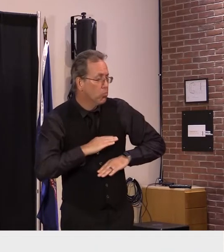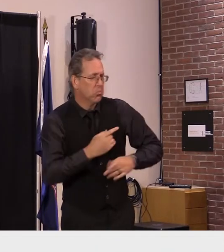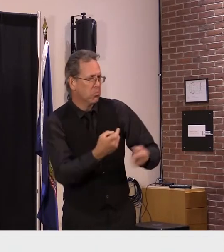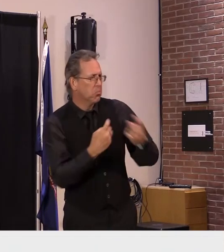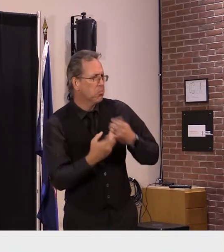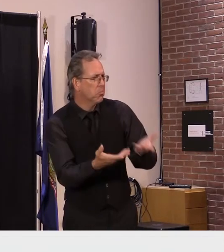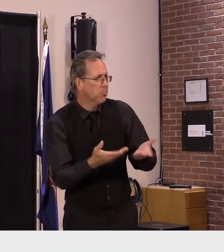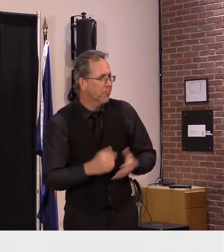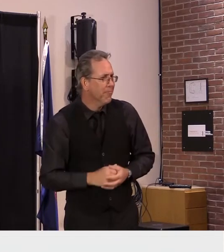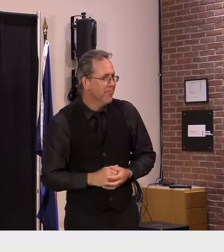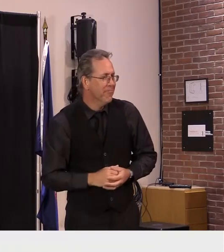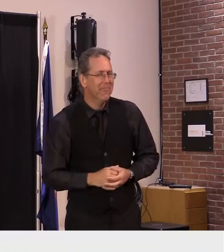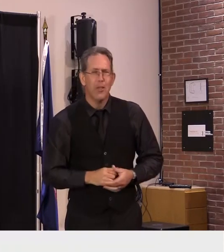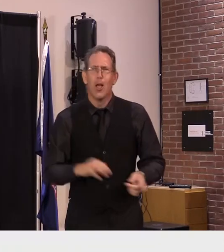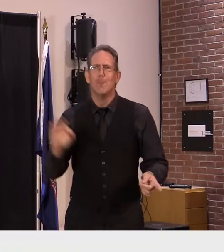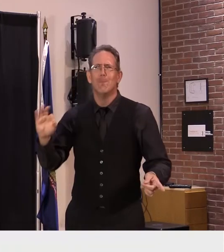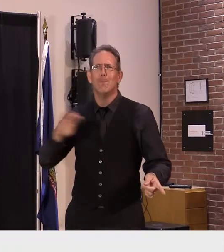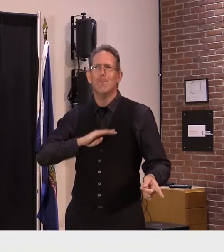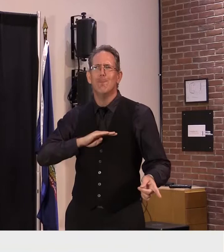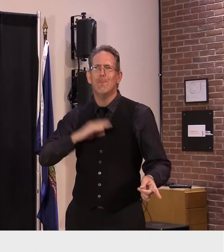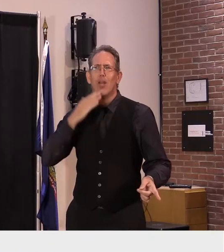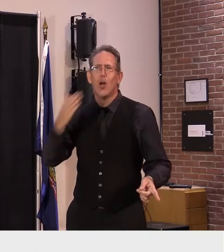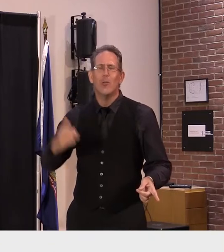yeah i think that was good thank you